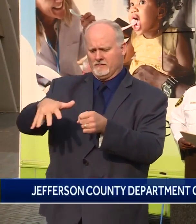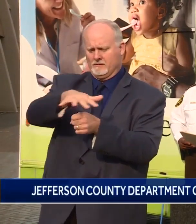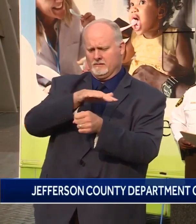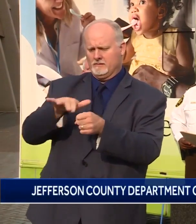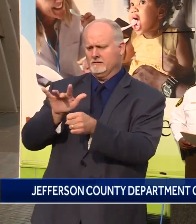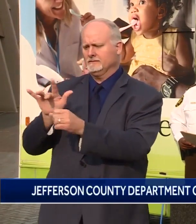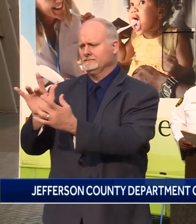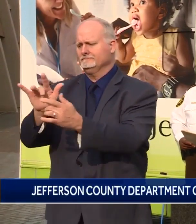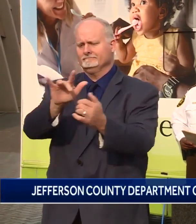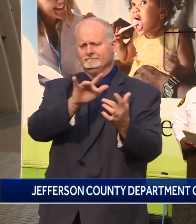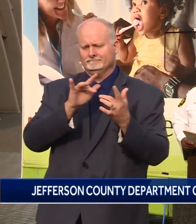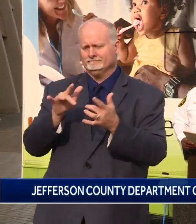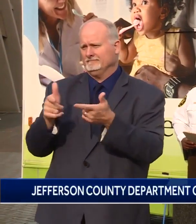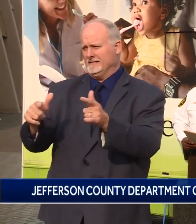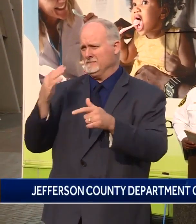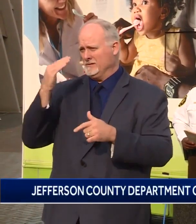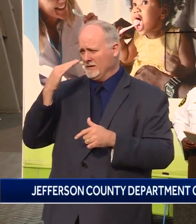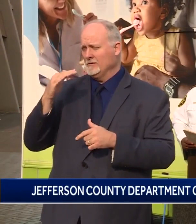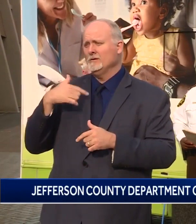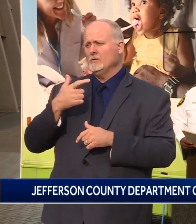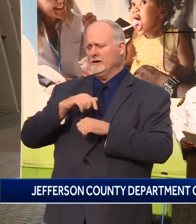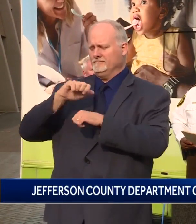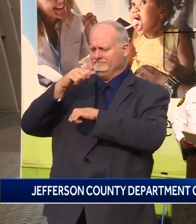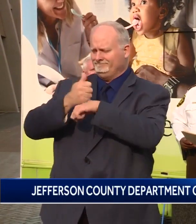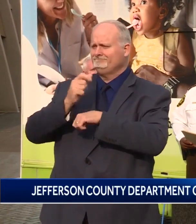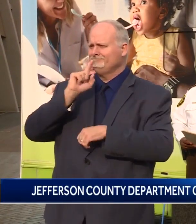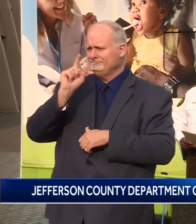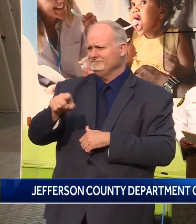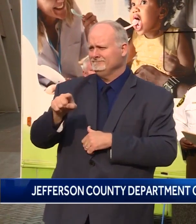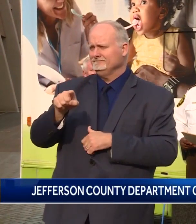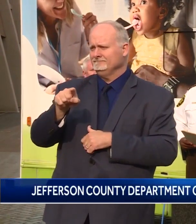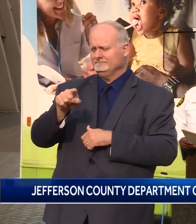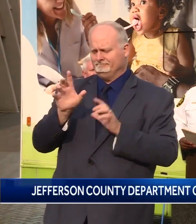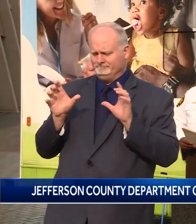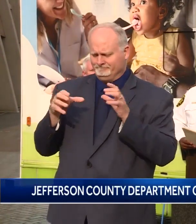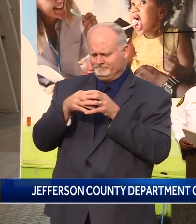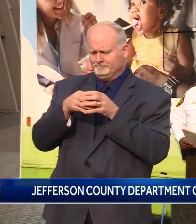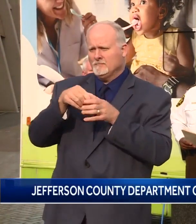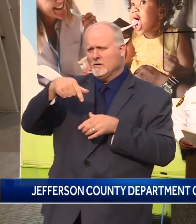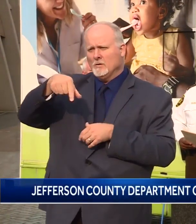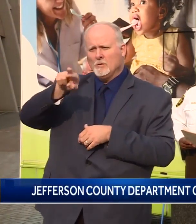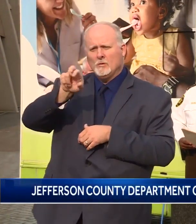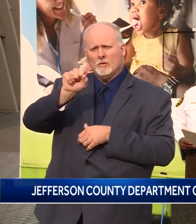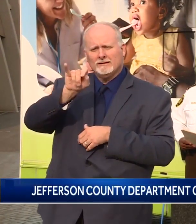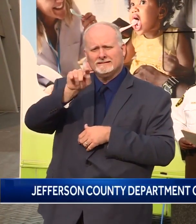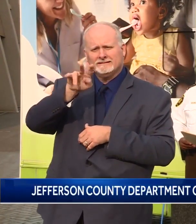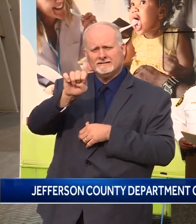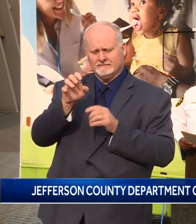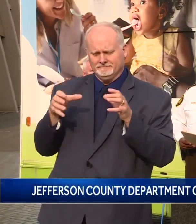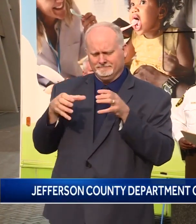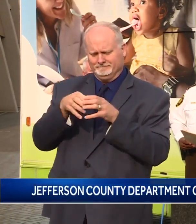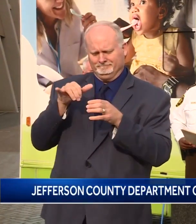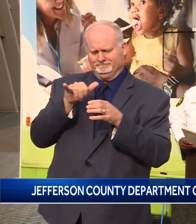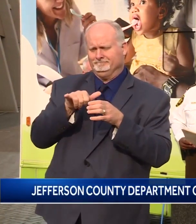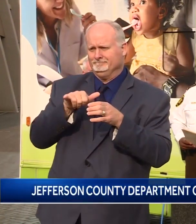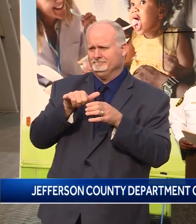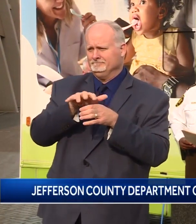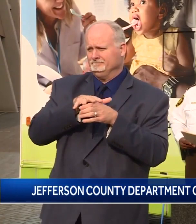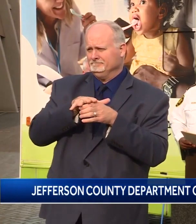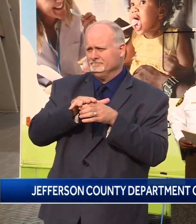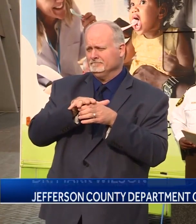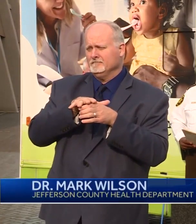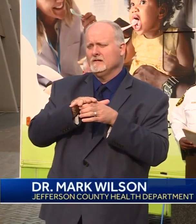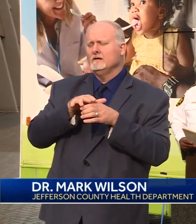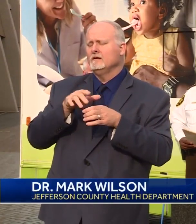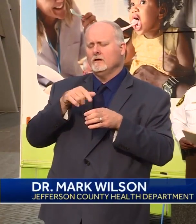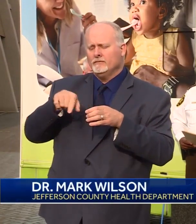tested. We have been issuing quarantine orders to those people who are positive or who have been